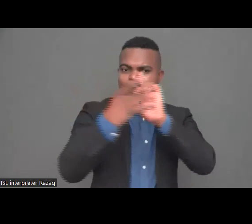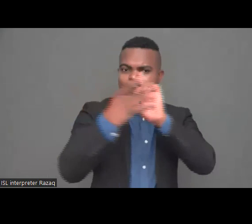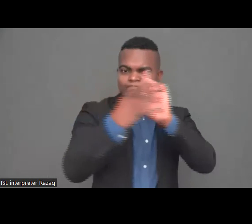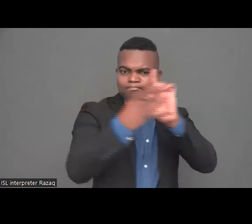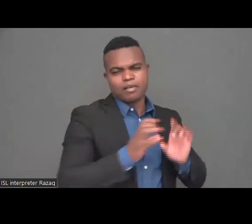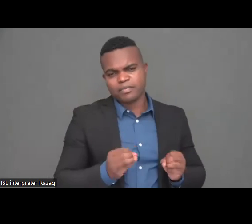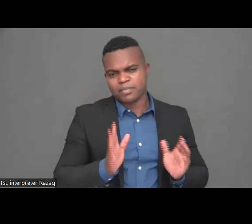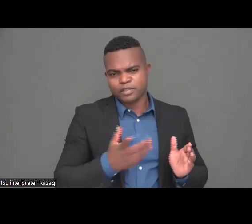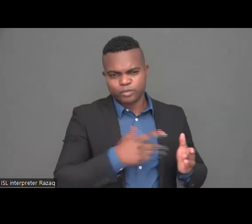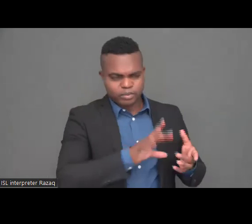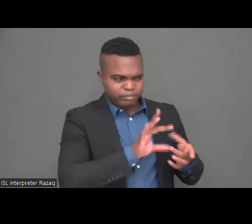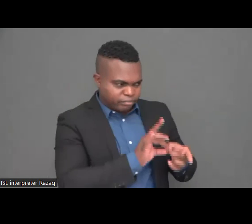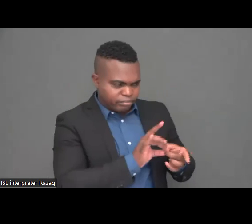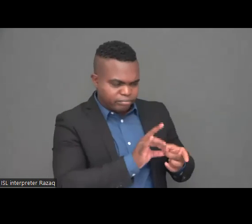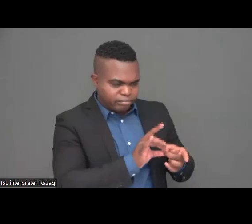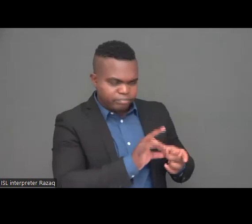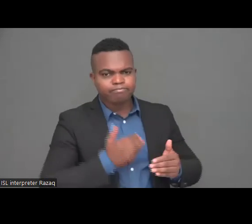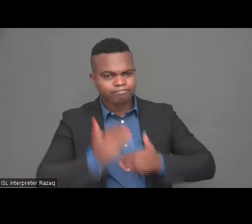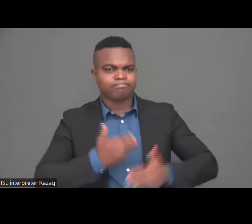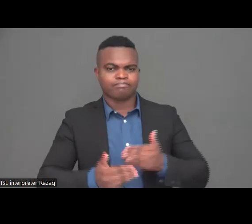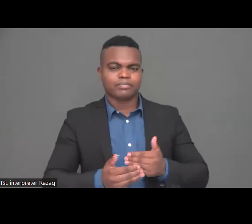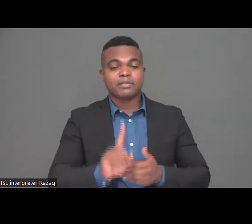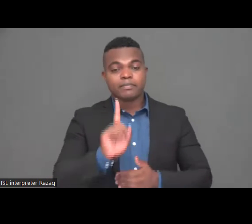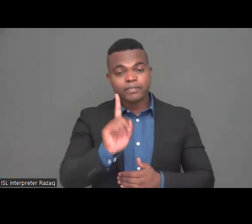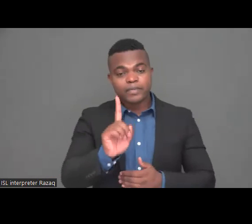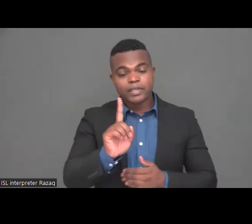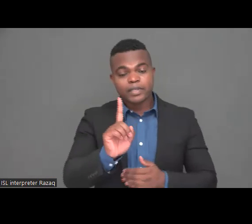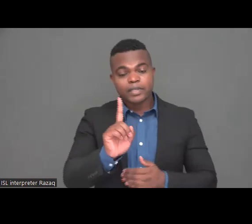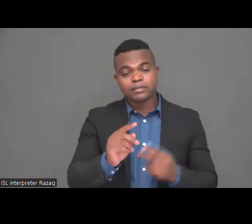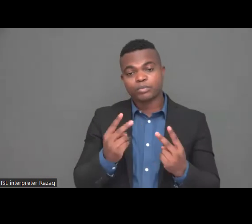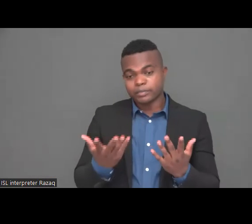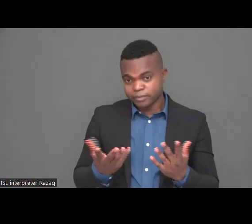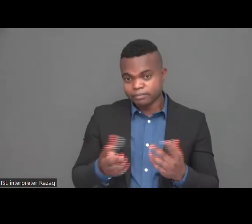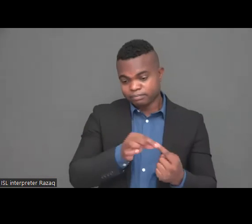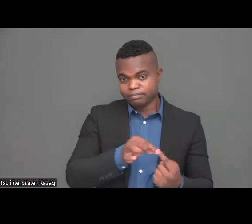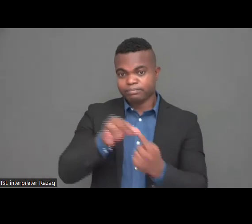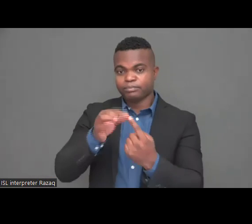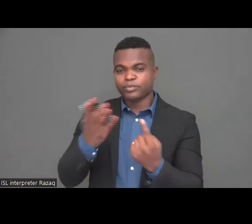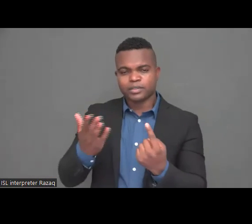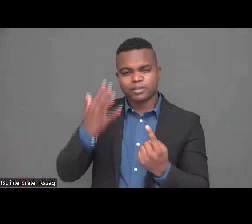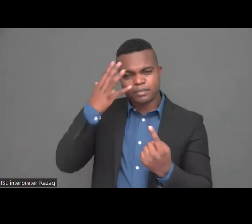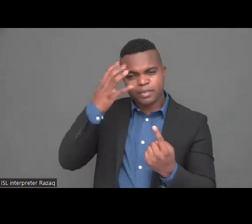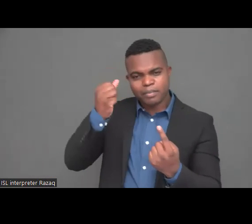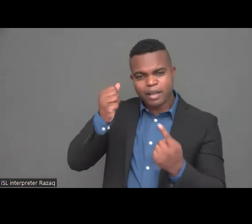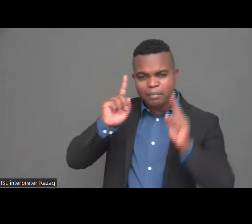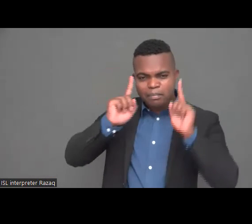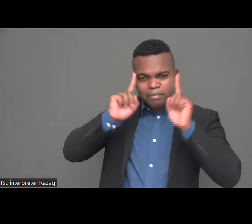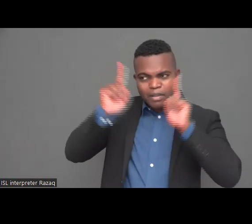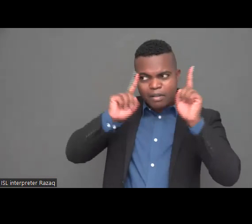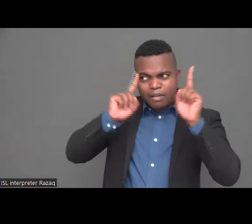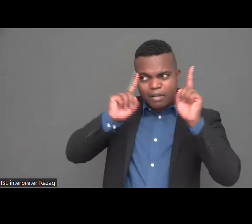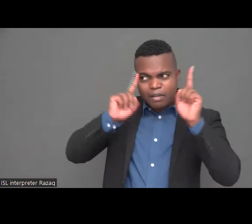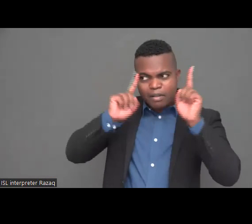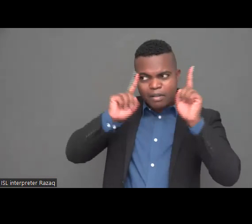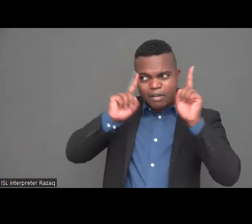Russia should stop the war immediately this is the first and foremost that should